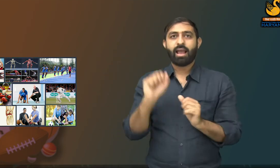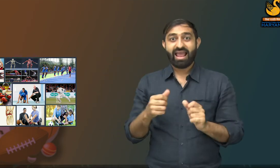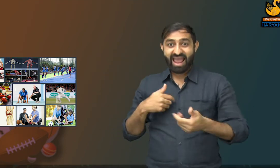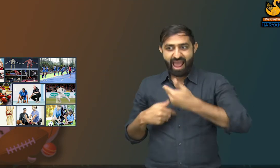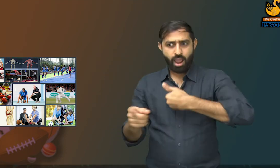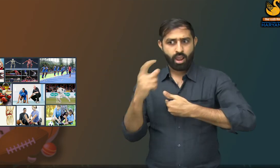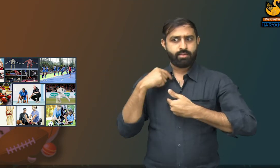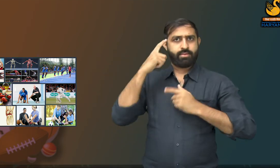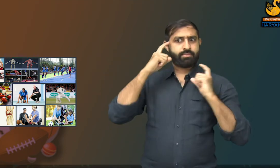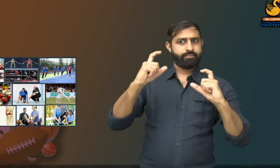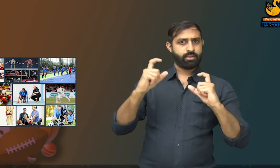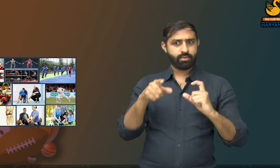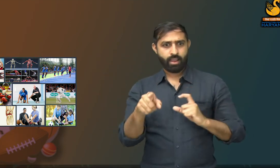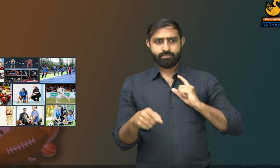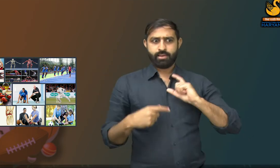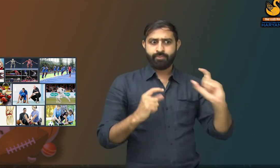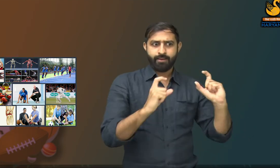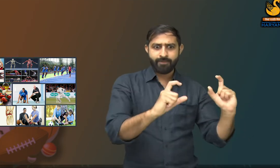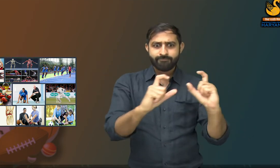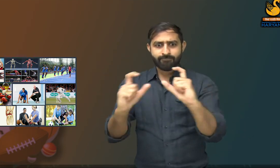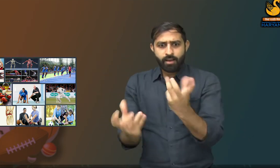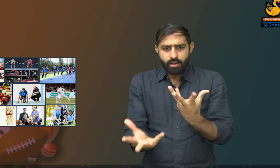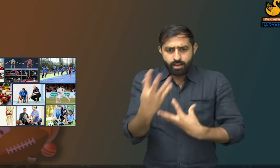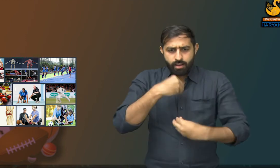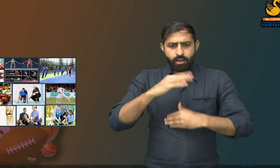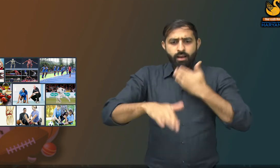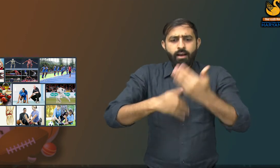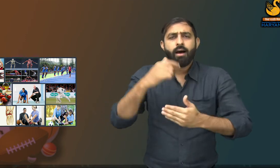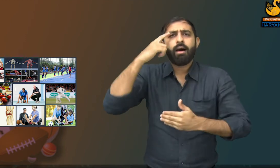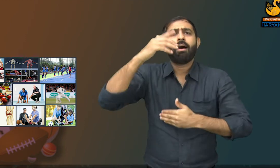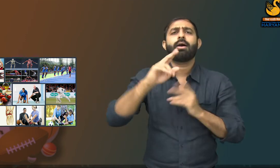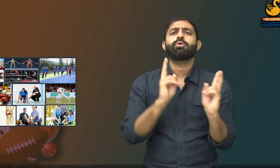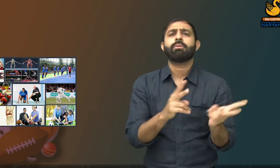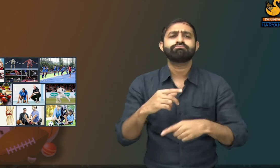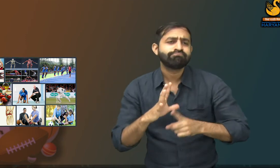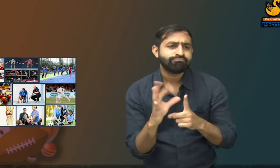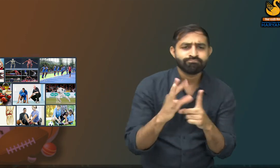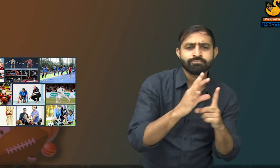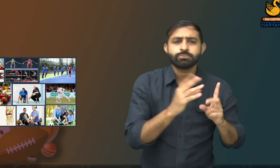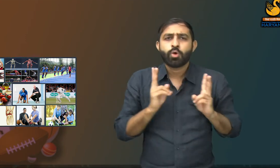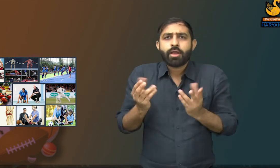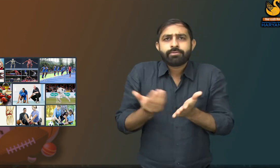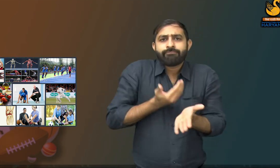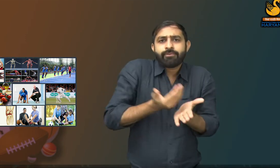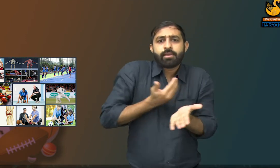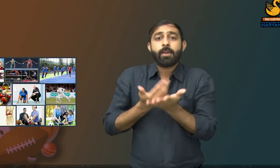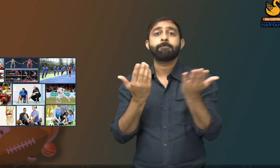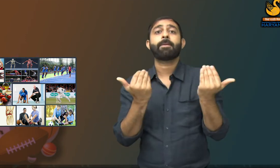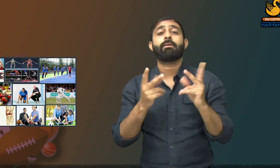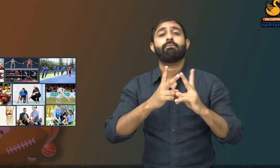to avoid injuries. The guidance of a physical trainer helps the players to prevent themselves from